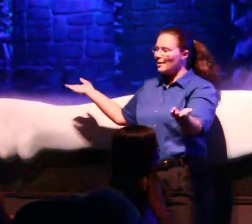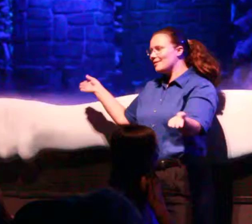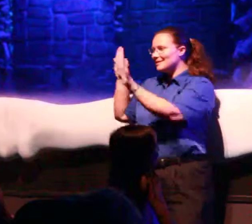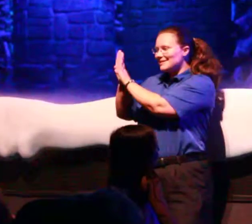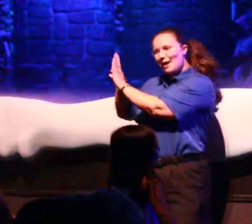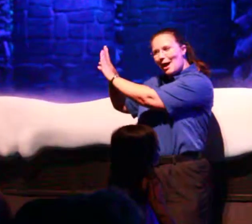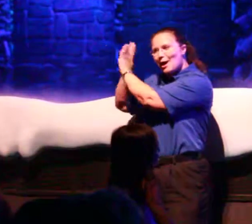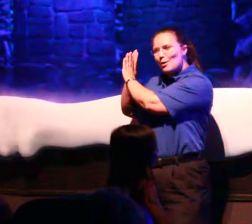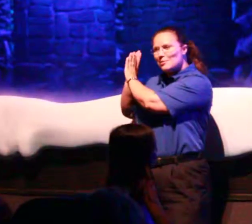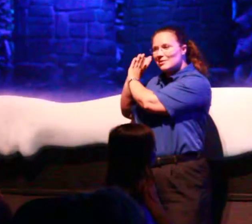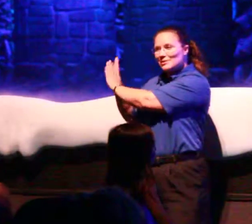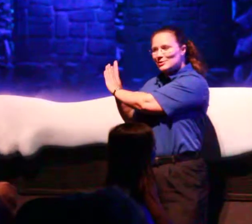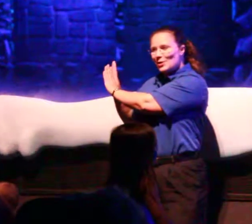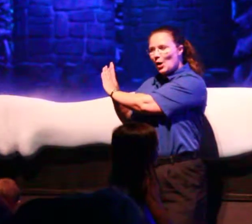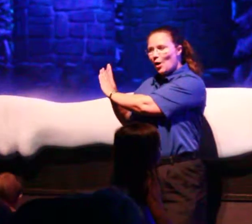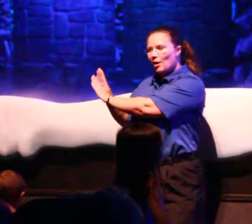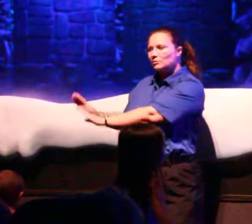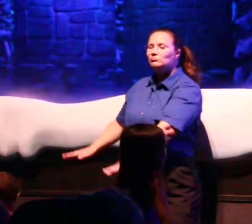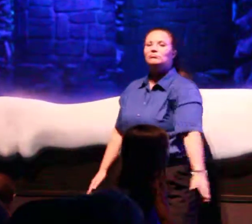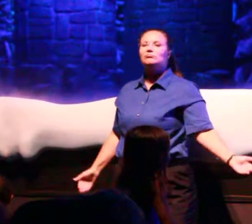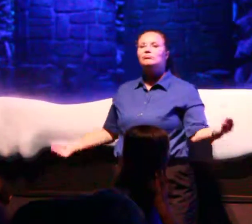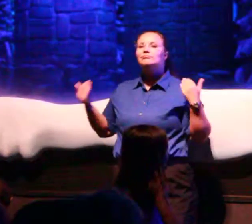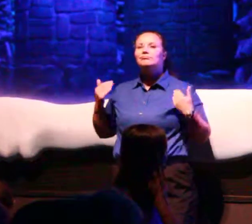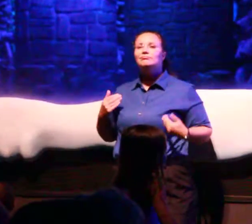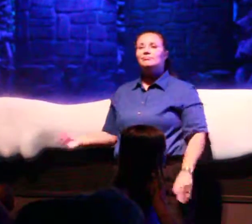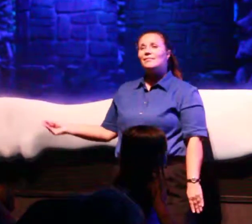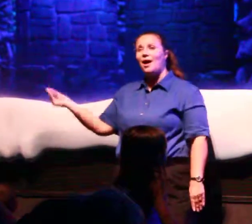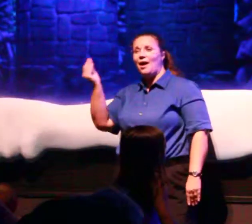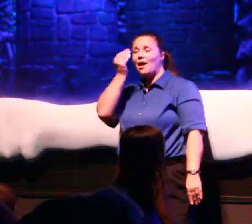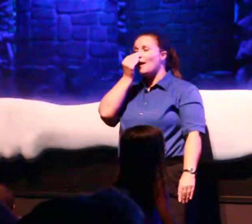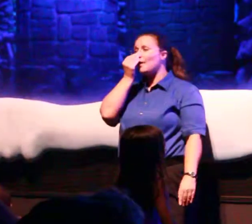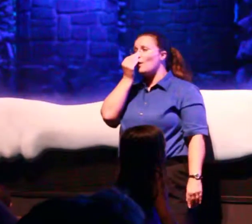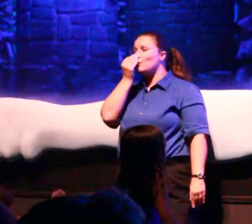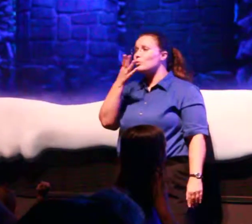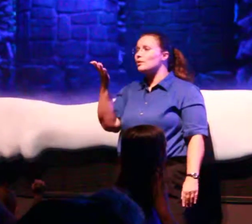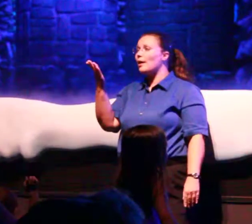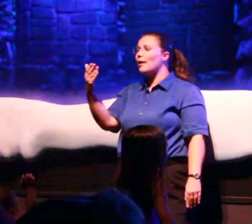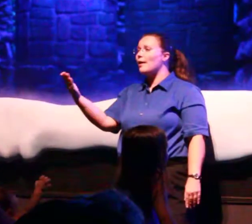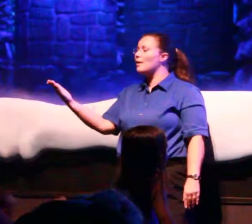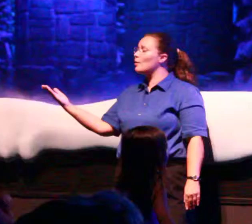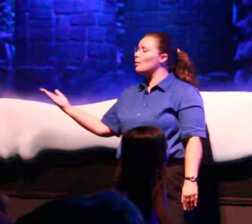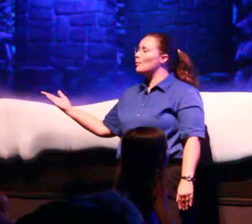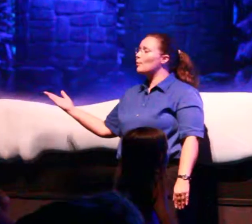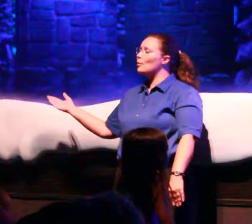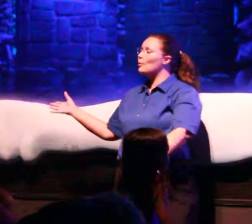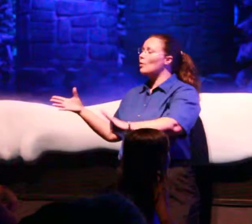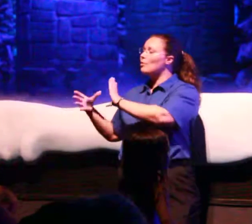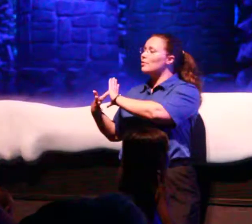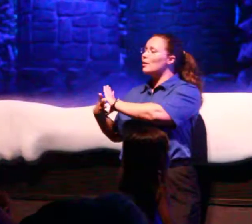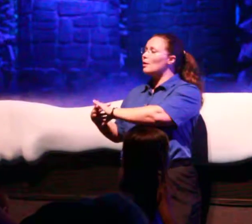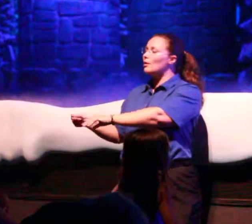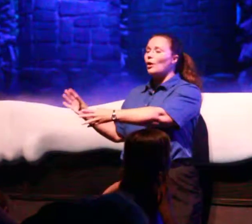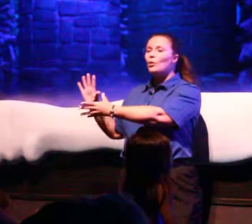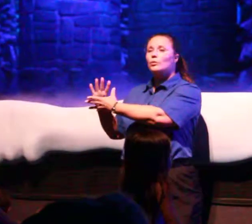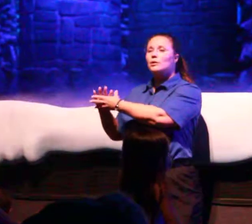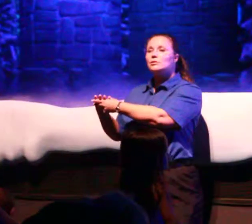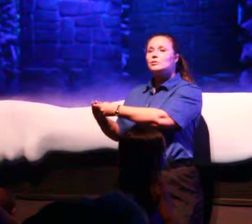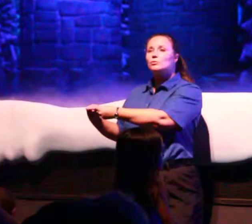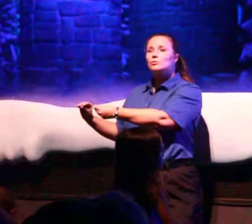and turn the door. I don't care what they're going to